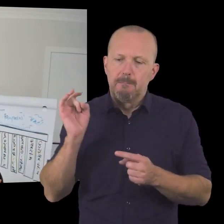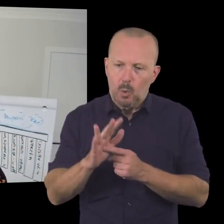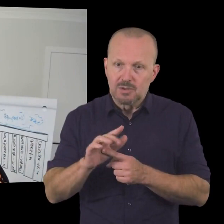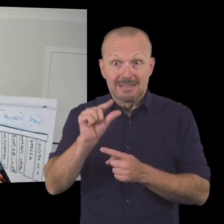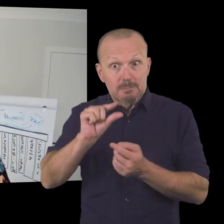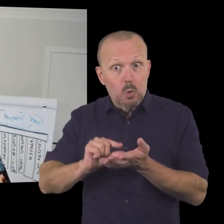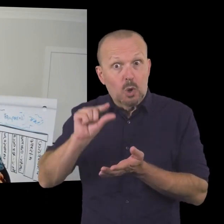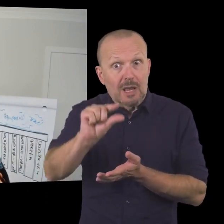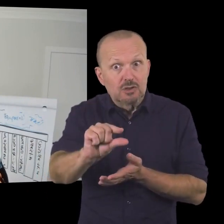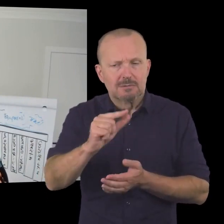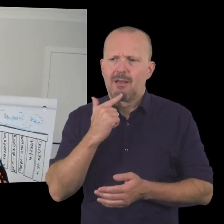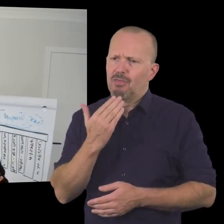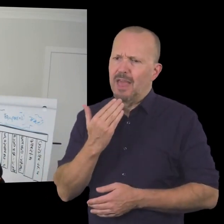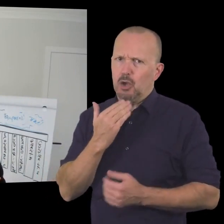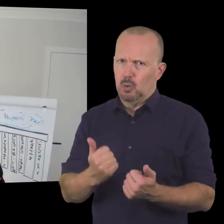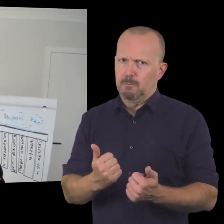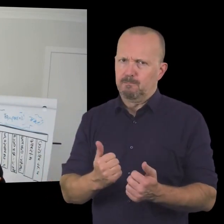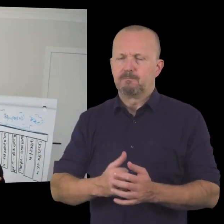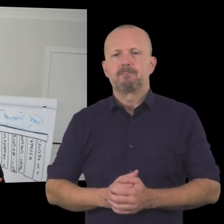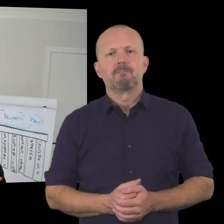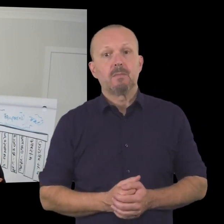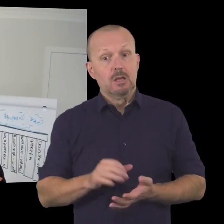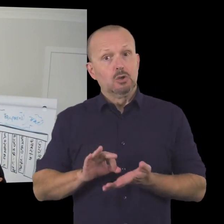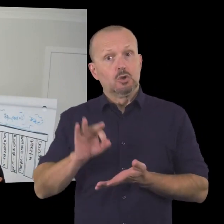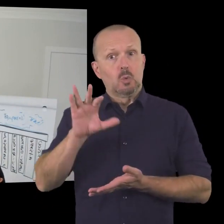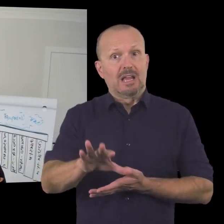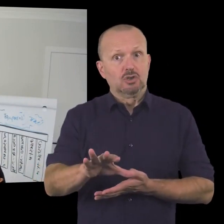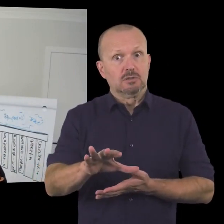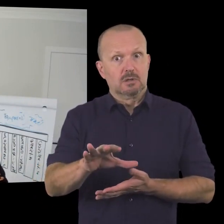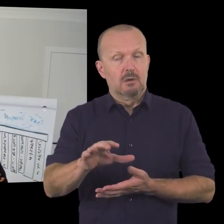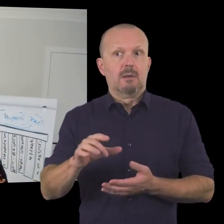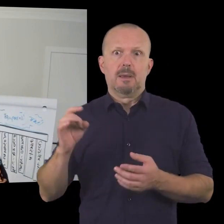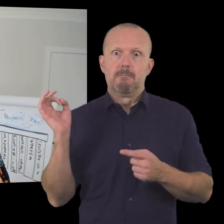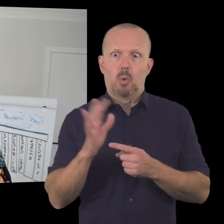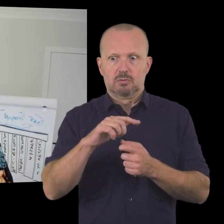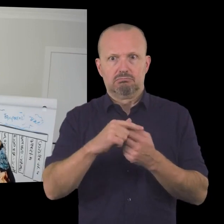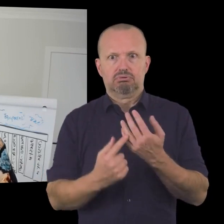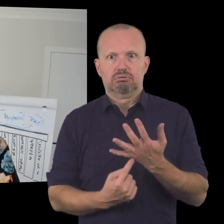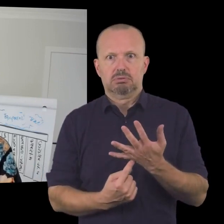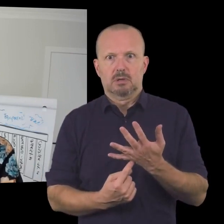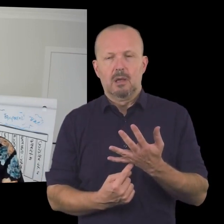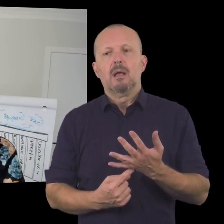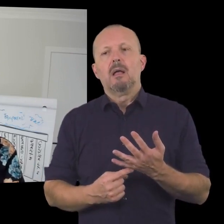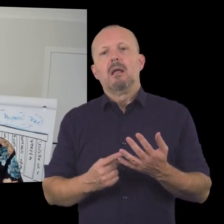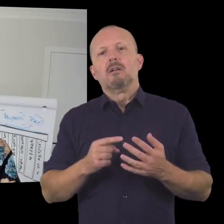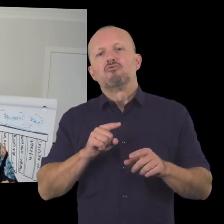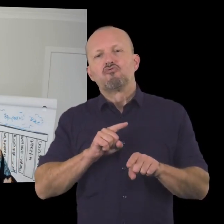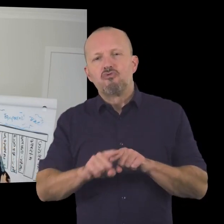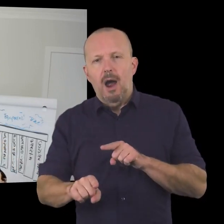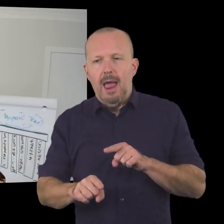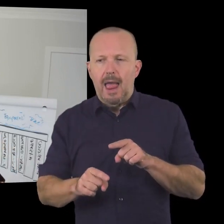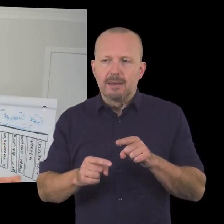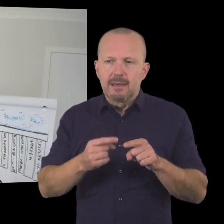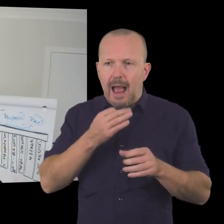terms of donation so one is two key points one is to take and make as many opportunities as you can to make the ask